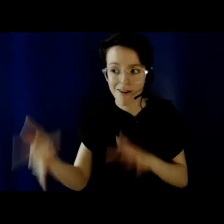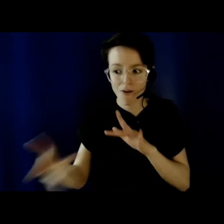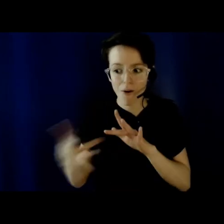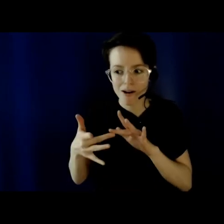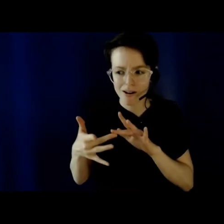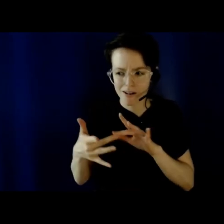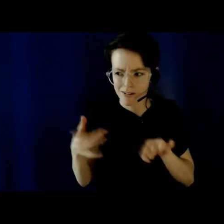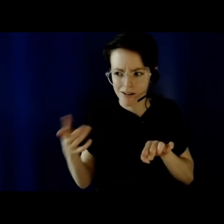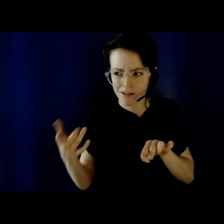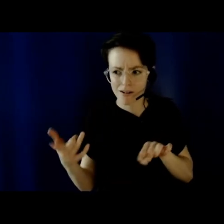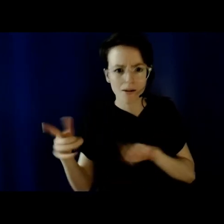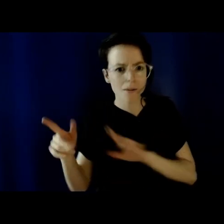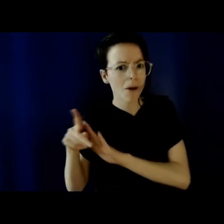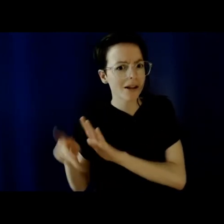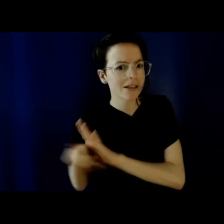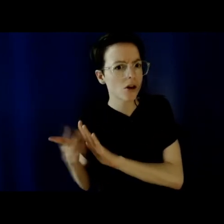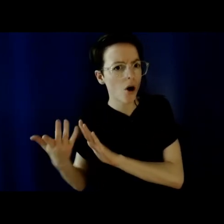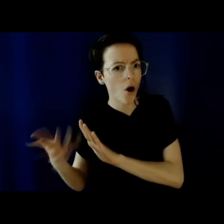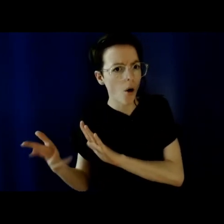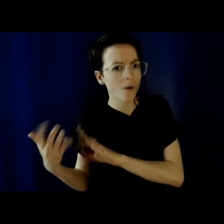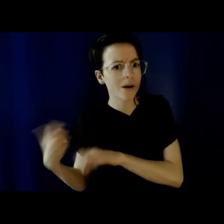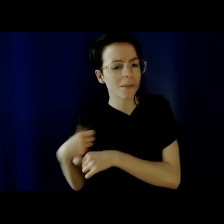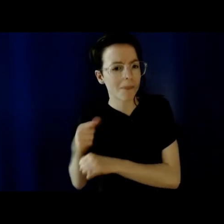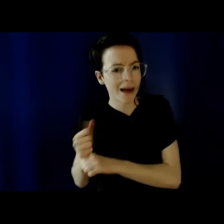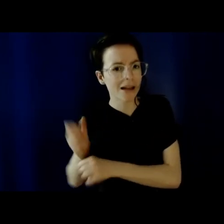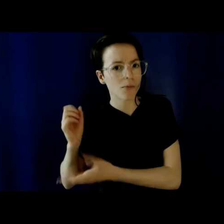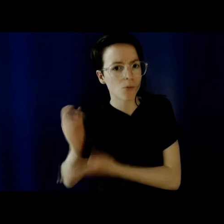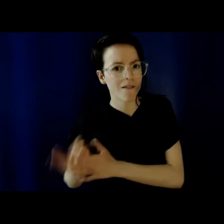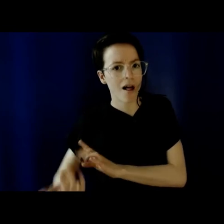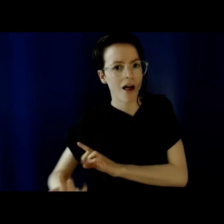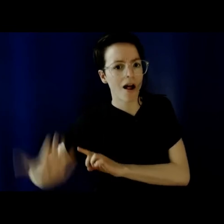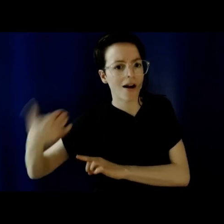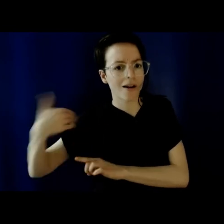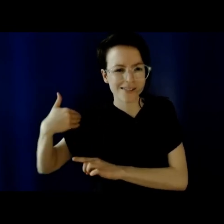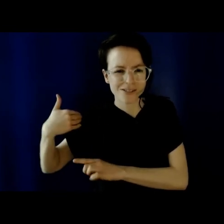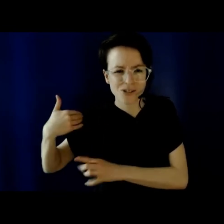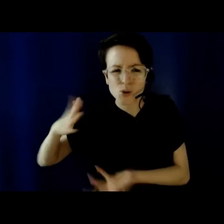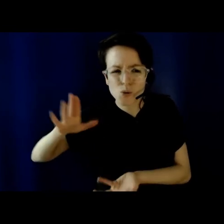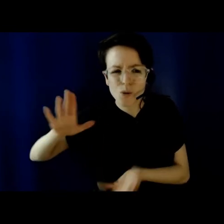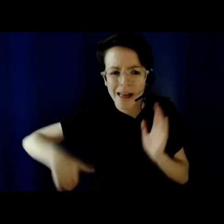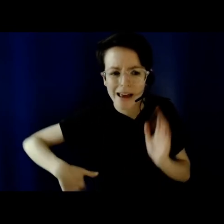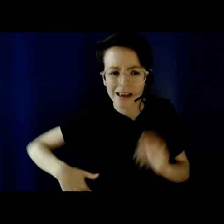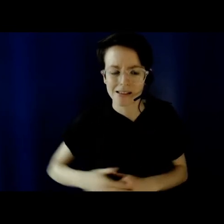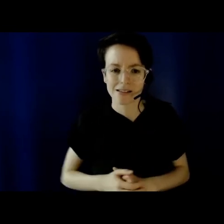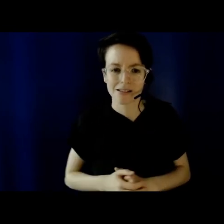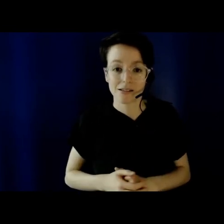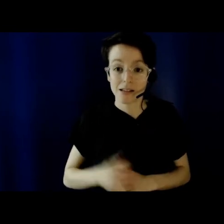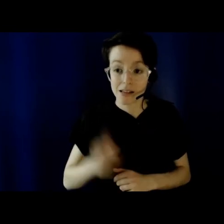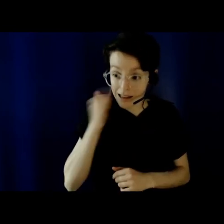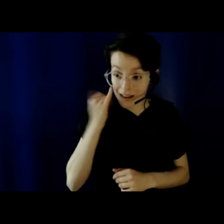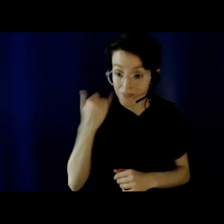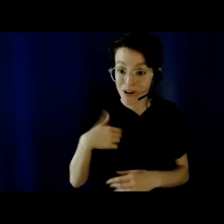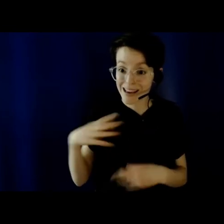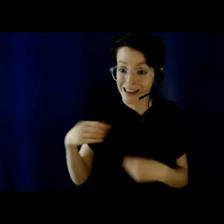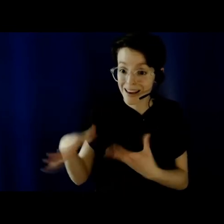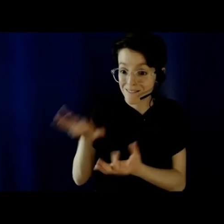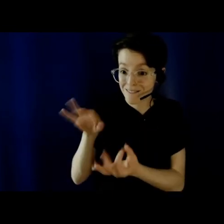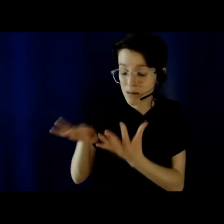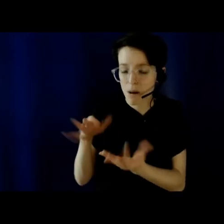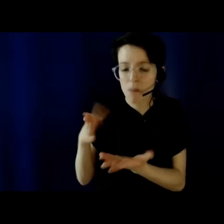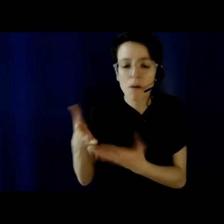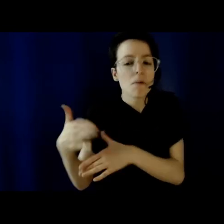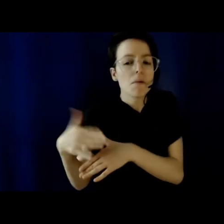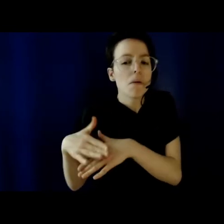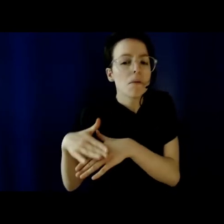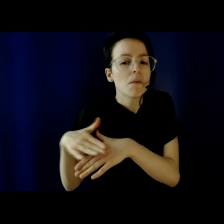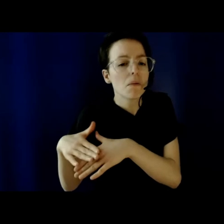and approved. At best, any feedback we give could result in cosmetic changes. Anything more substantive is